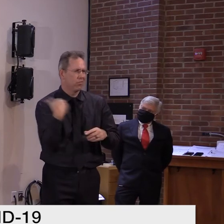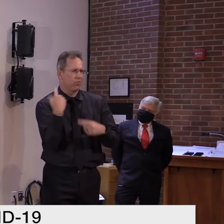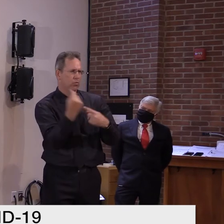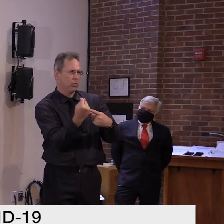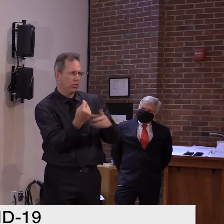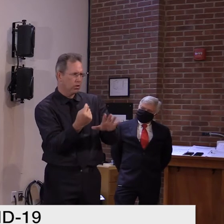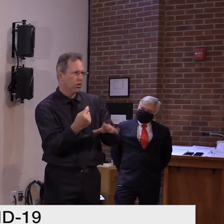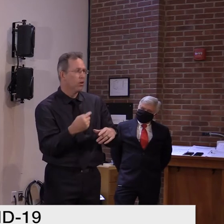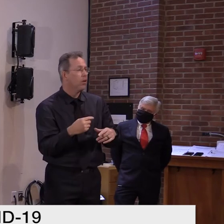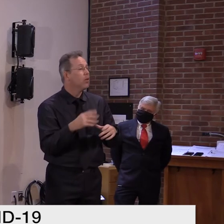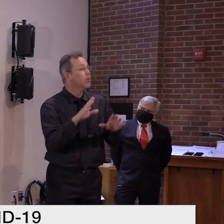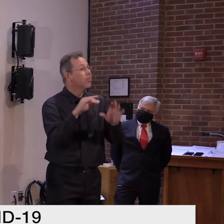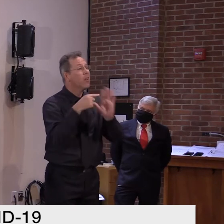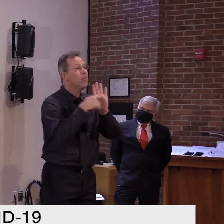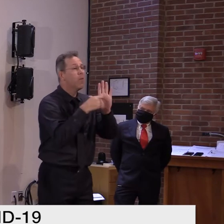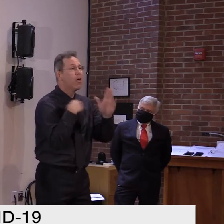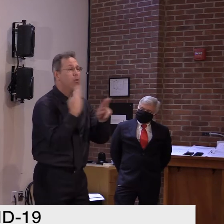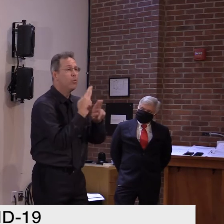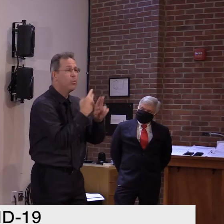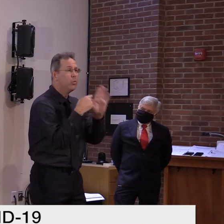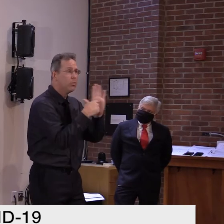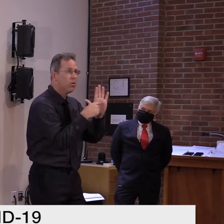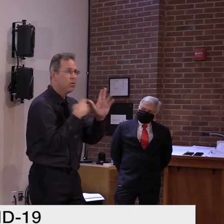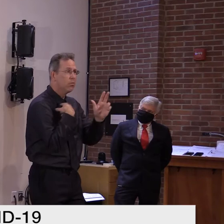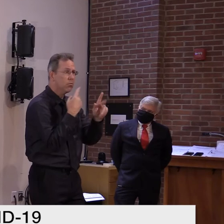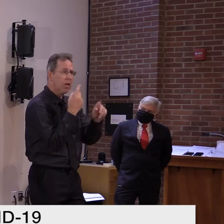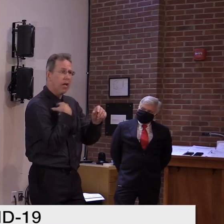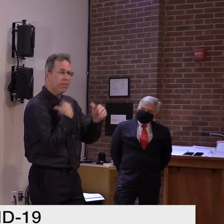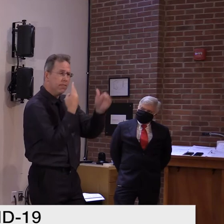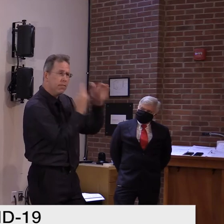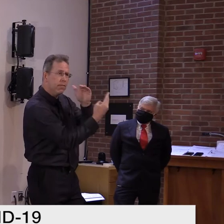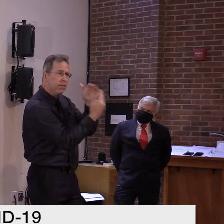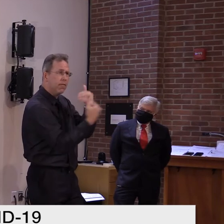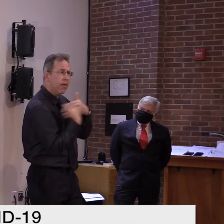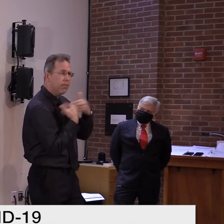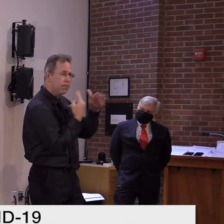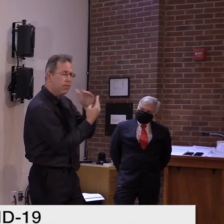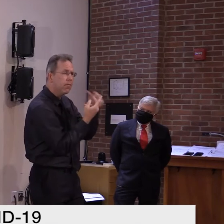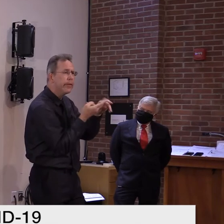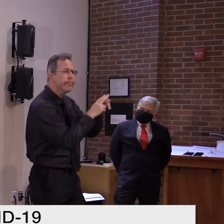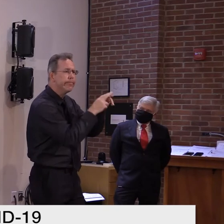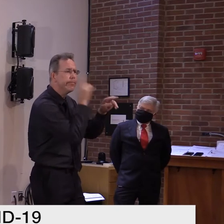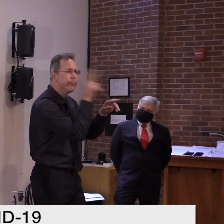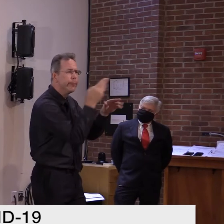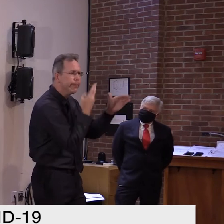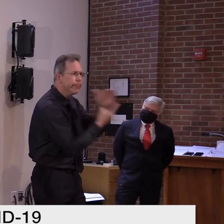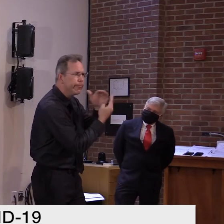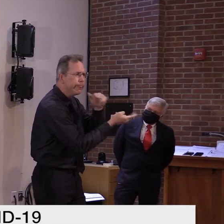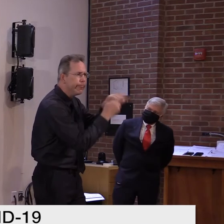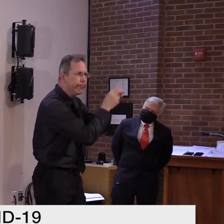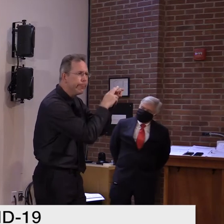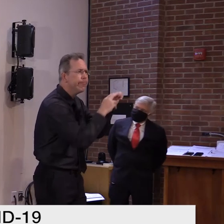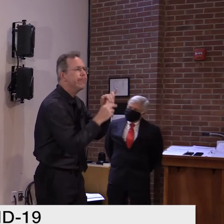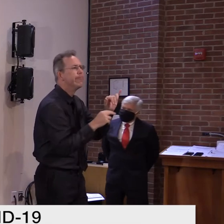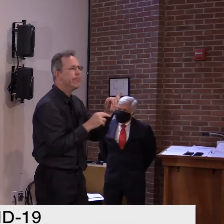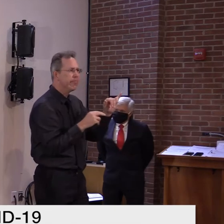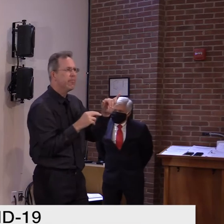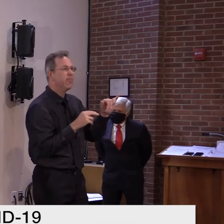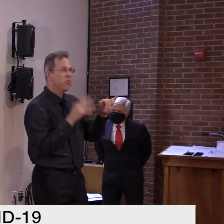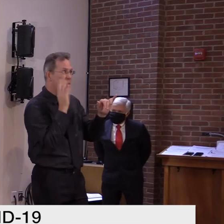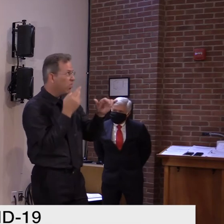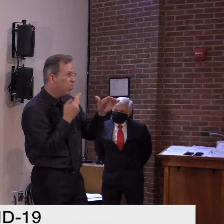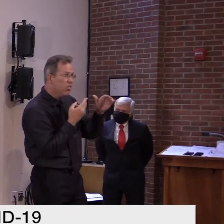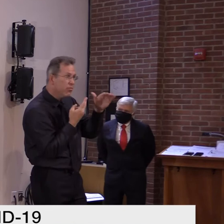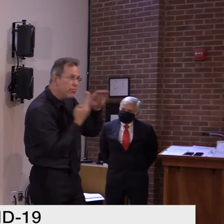the increases. I think what you're referring to is maybe the magnitude of the increase, especially on the day that we had